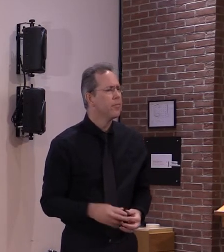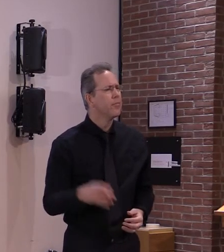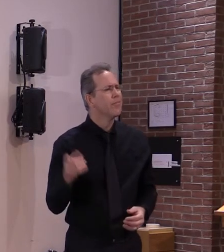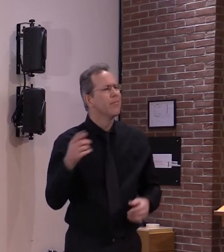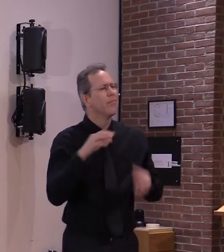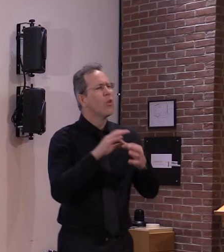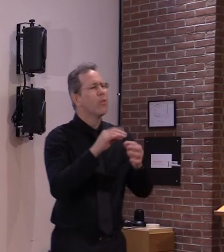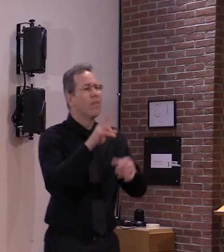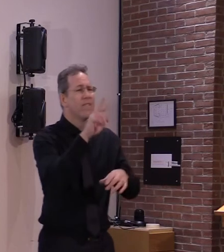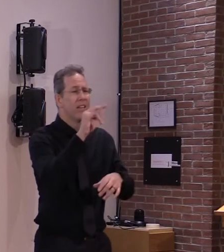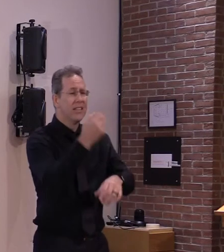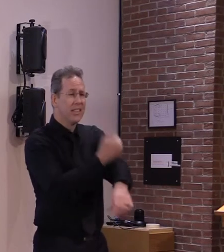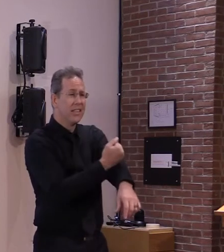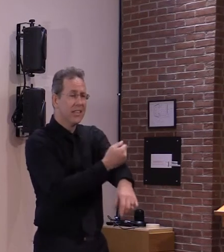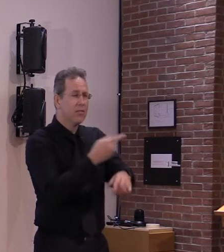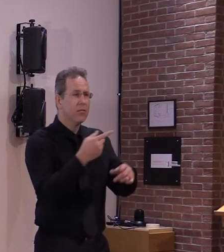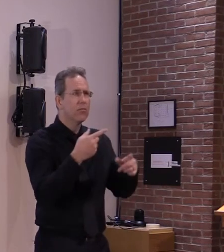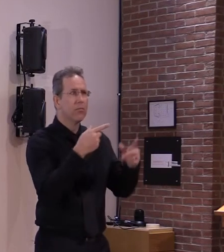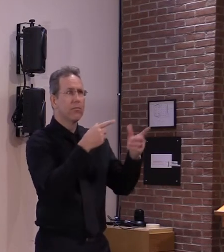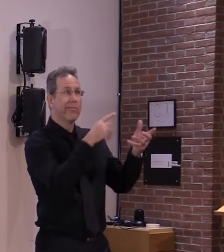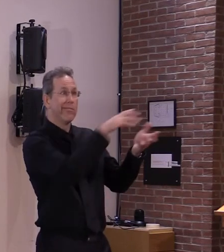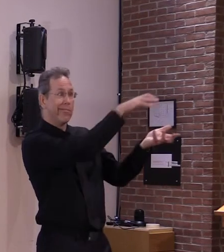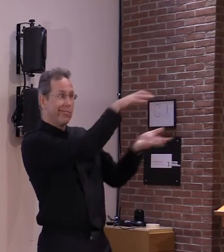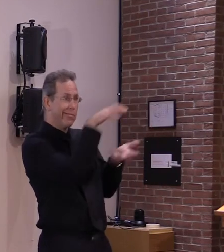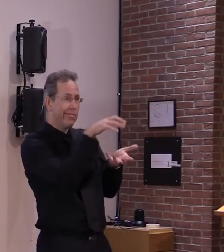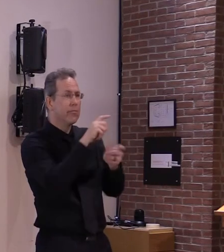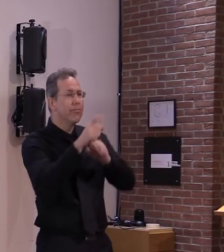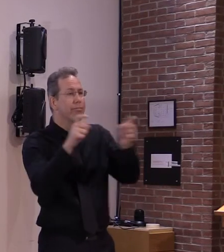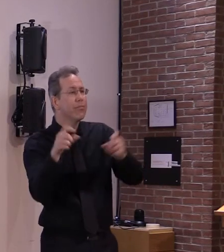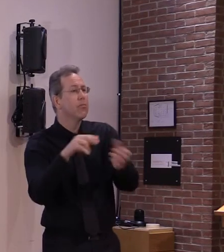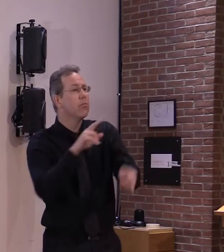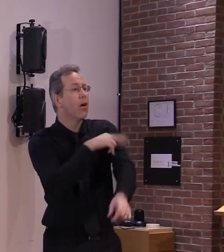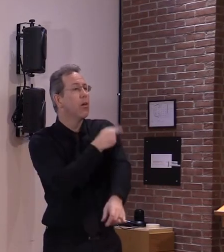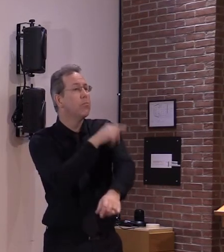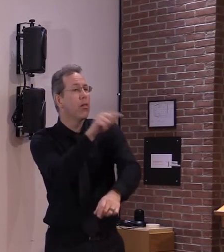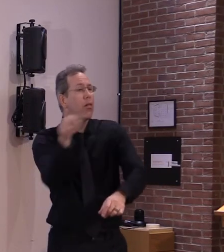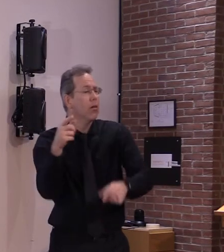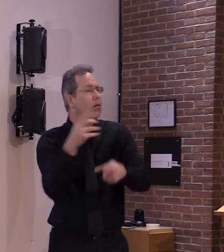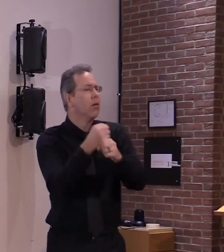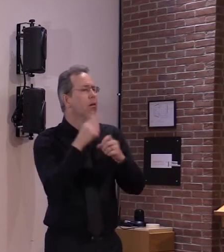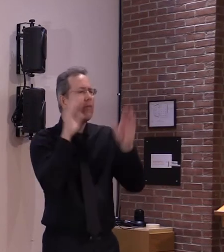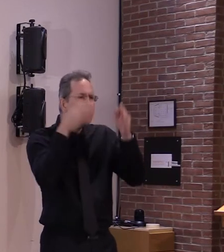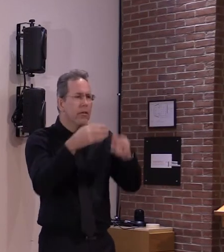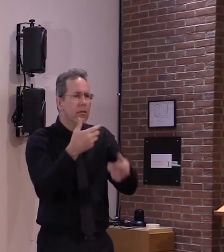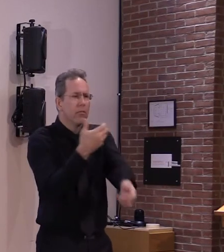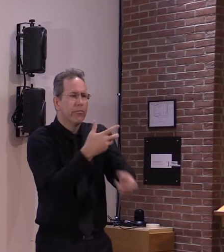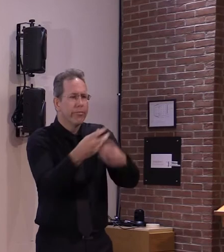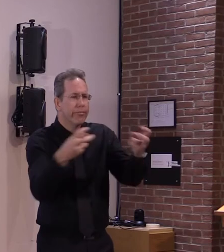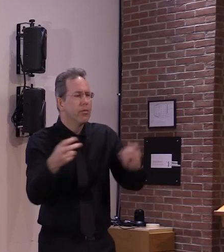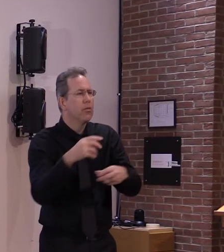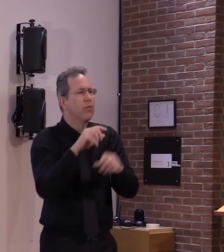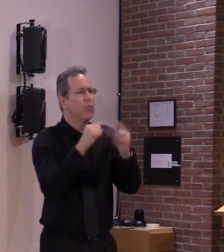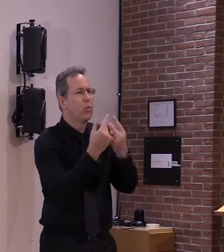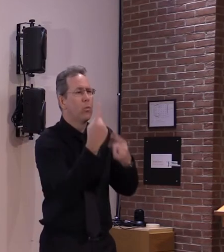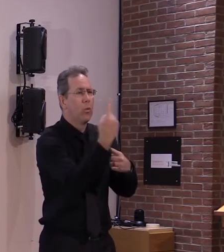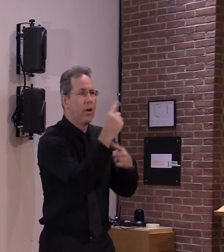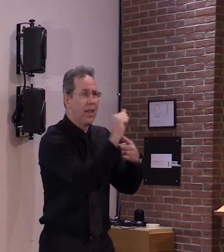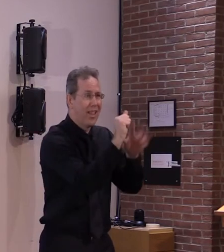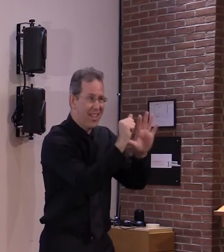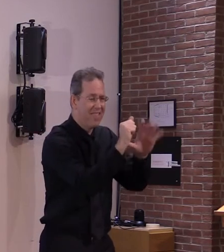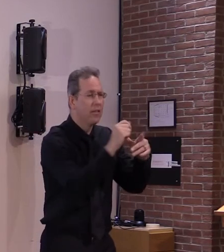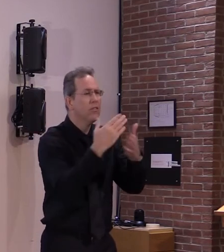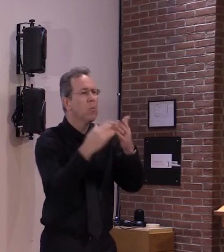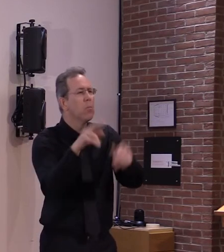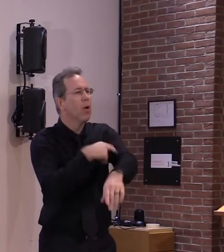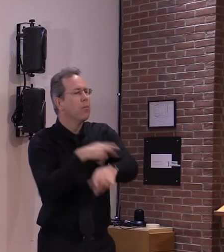portioning the doses just like the government's doing to the states we're doing with the hospitals and with long-term care